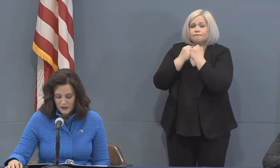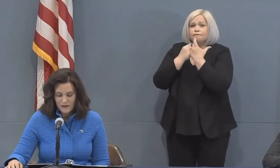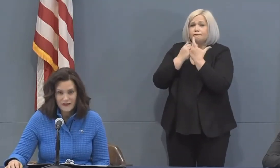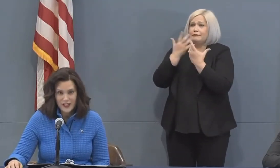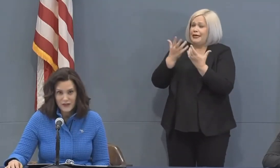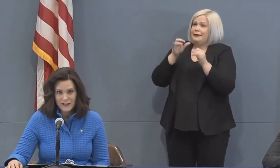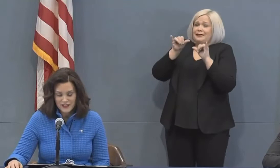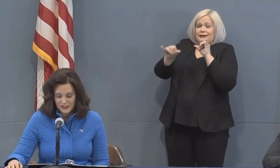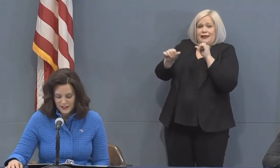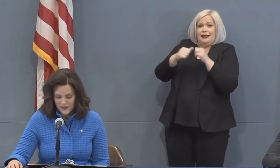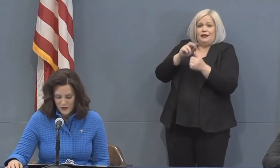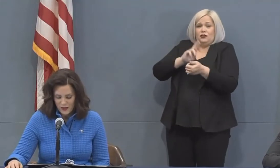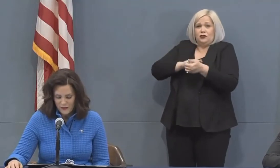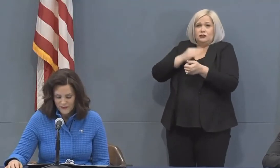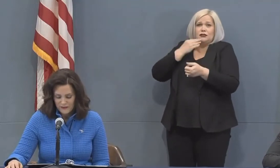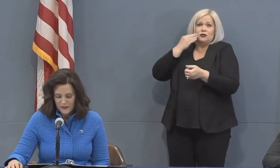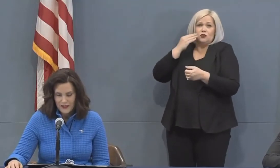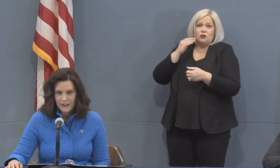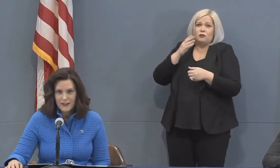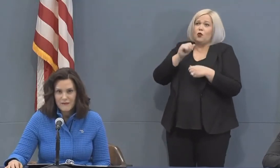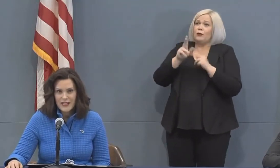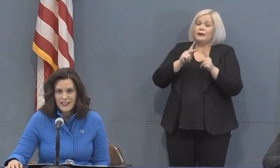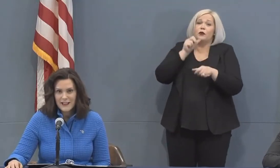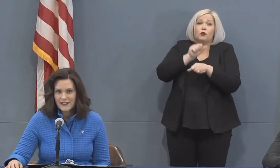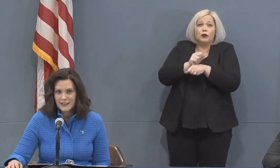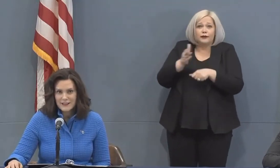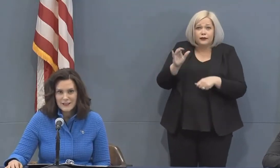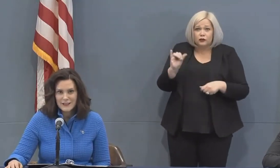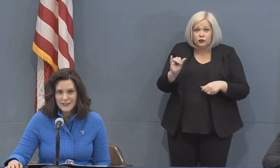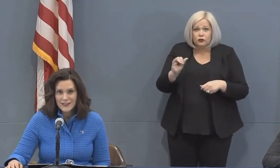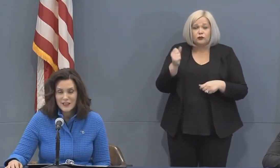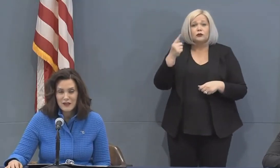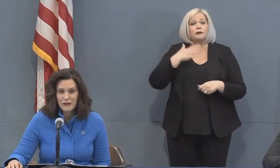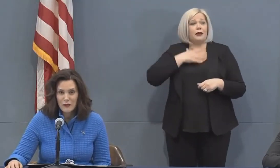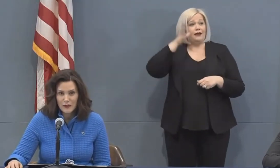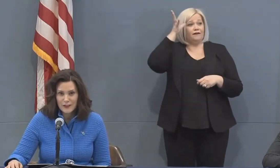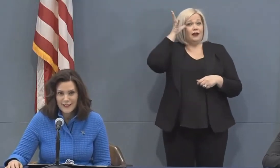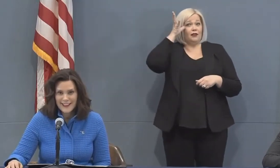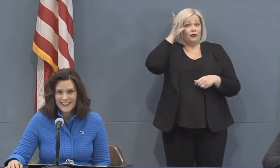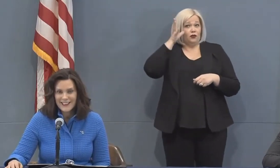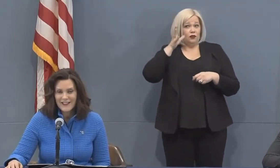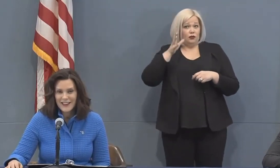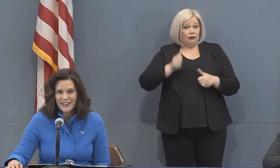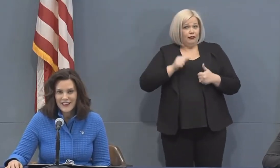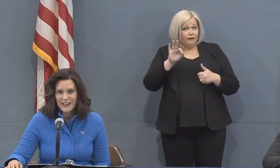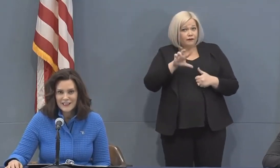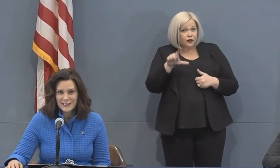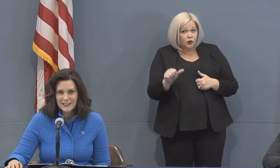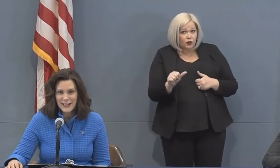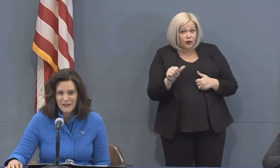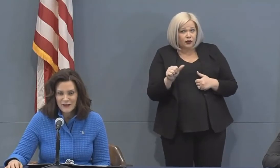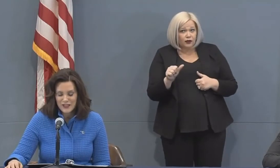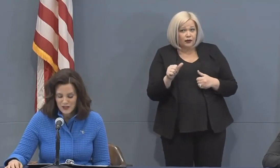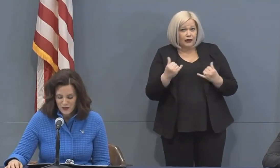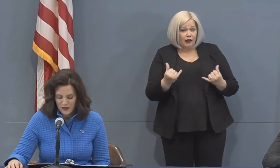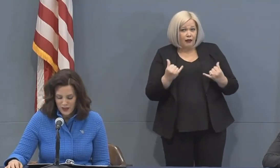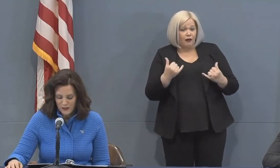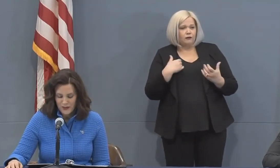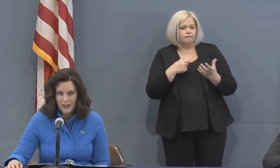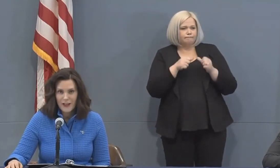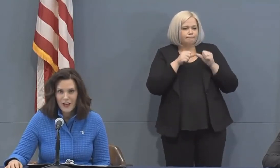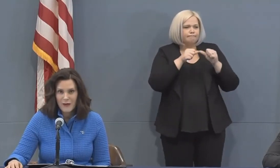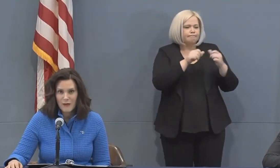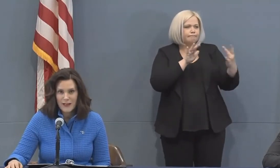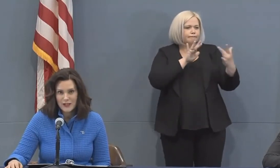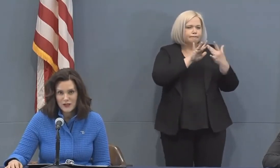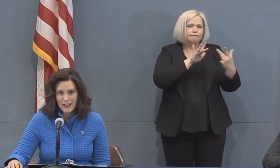in a long-term care facility as well. My dad is in the state of Florida, and I've had a constant conversation with